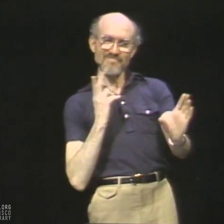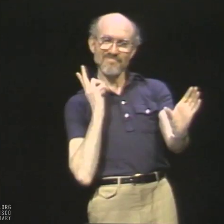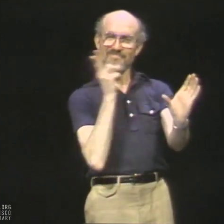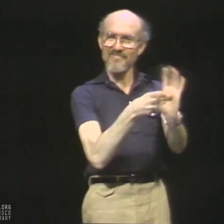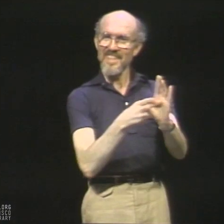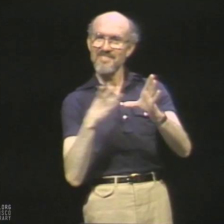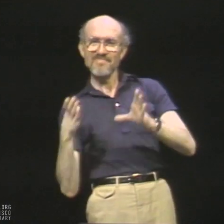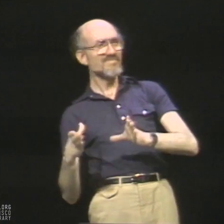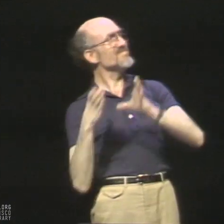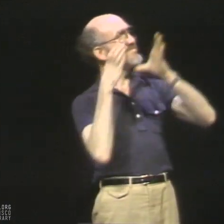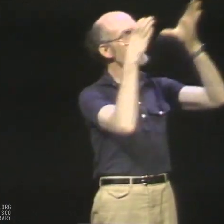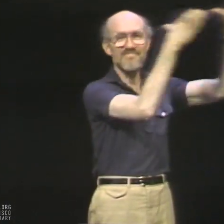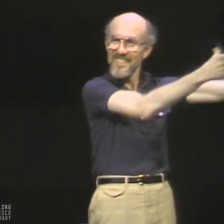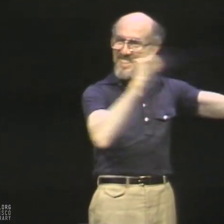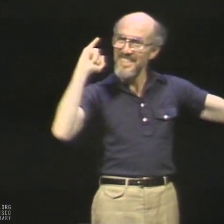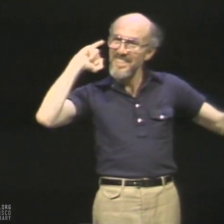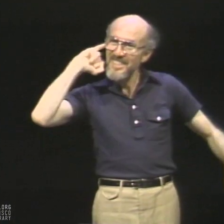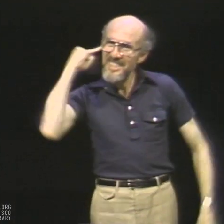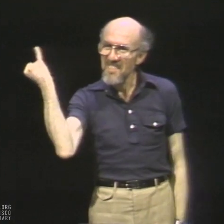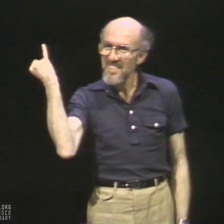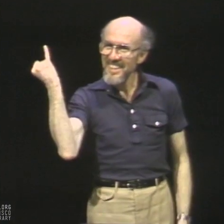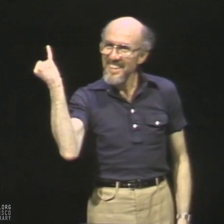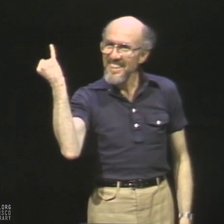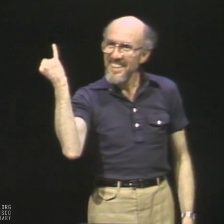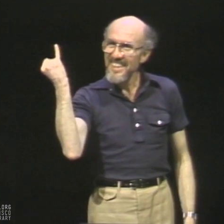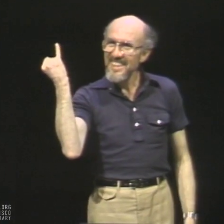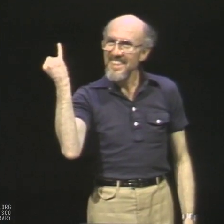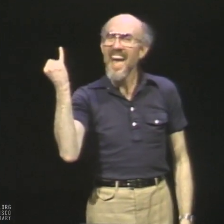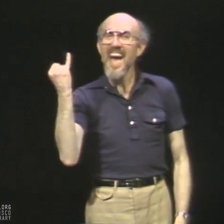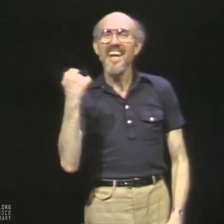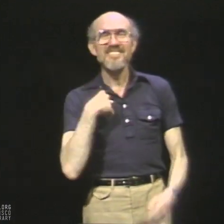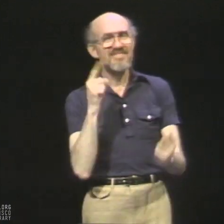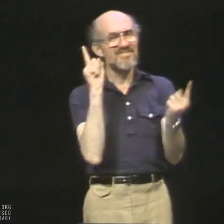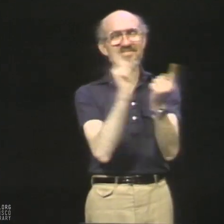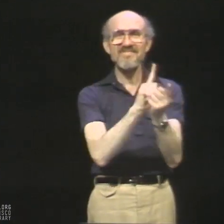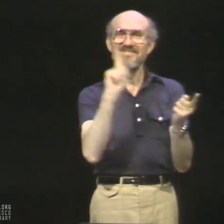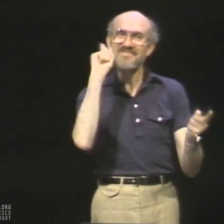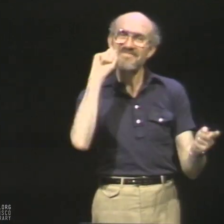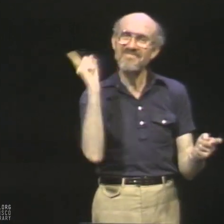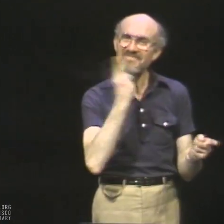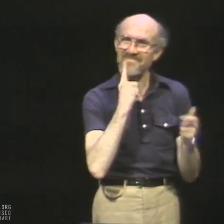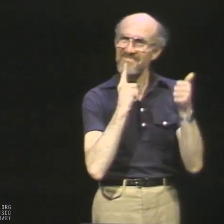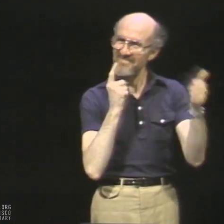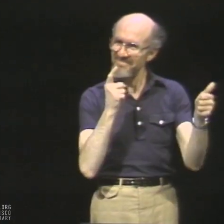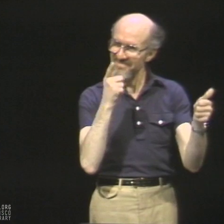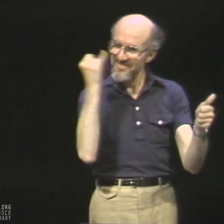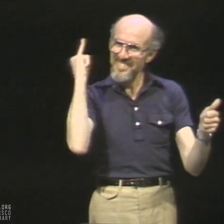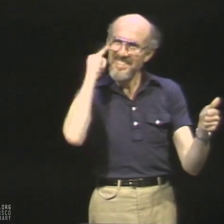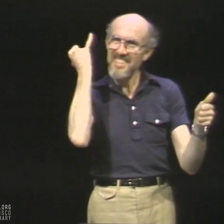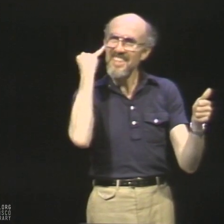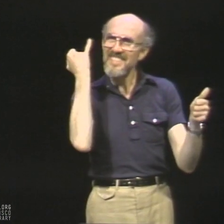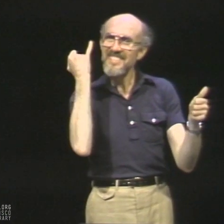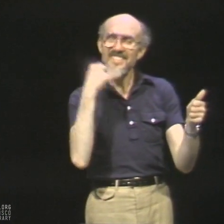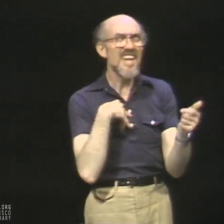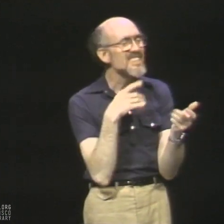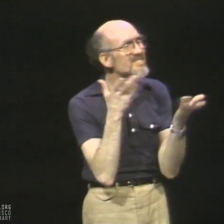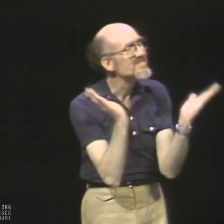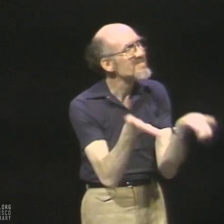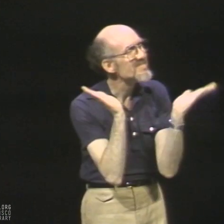invited me to tour Japan with them. There, I met some Japanese deaf people, and we were standing around chatting. I showed them this